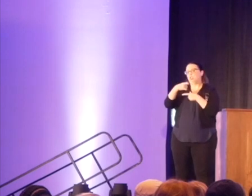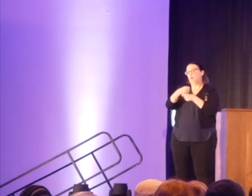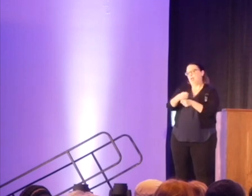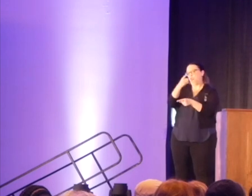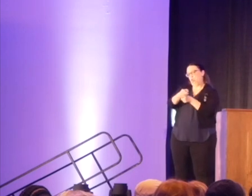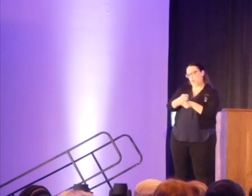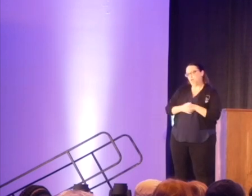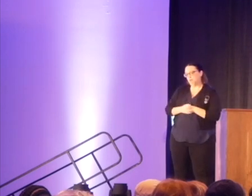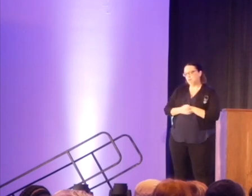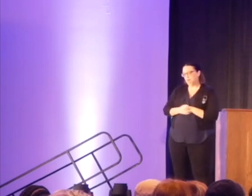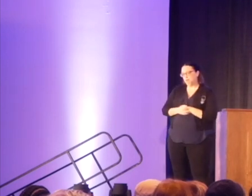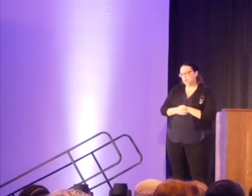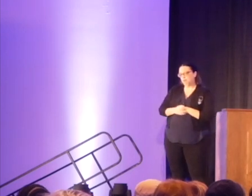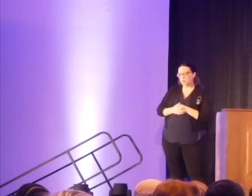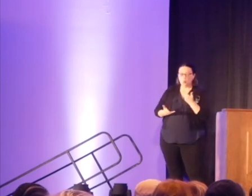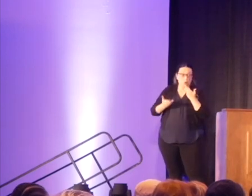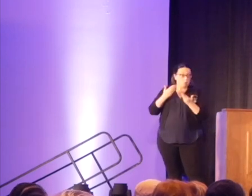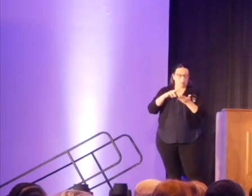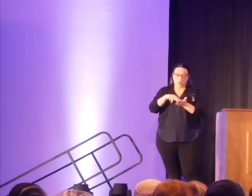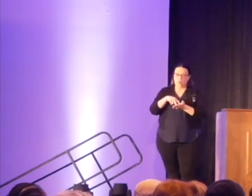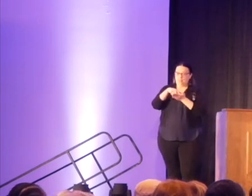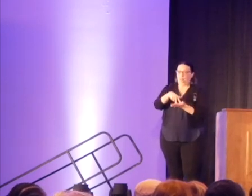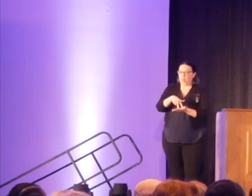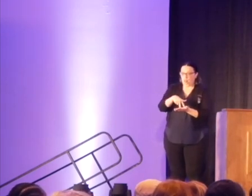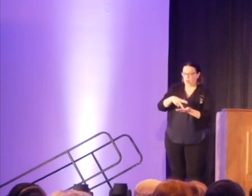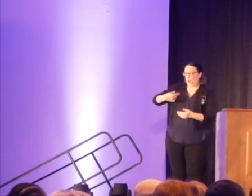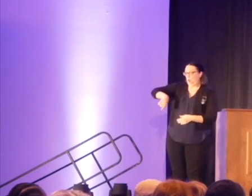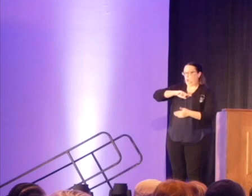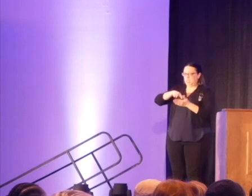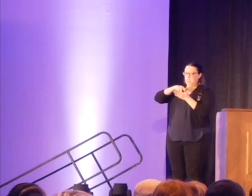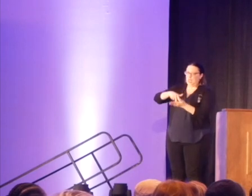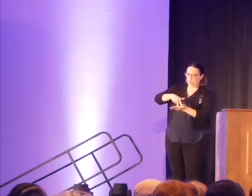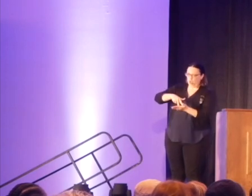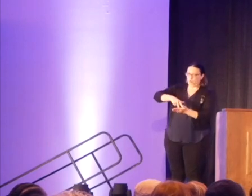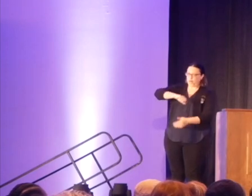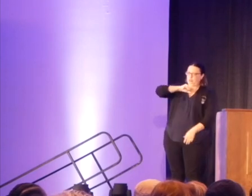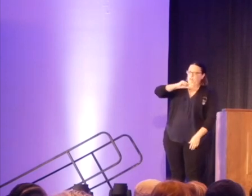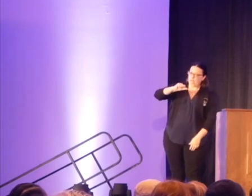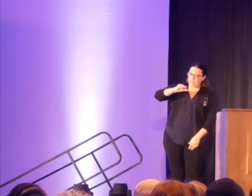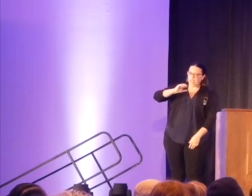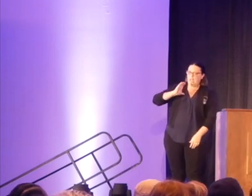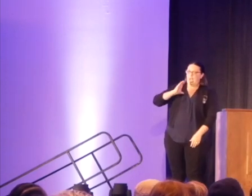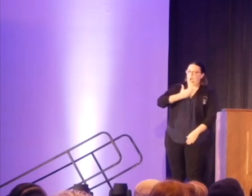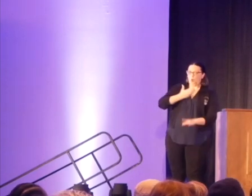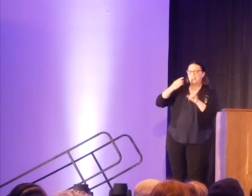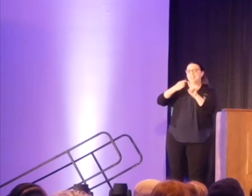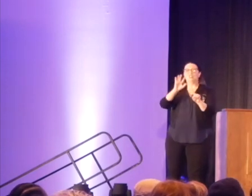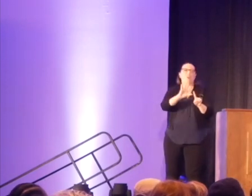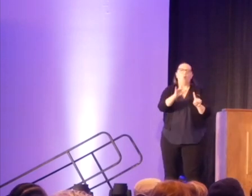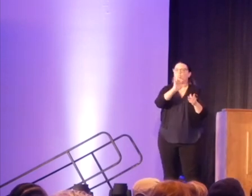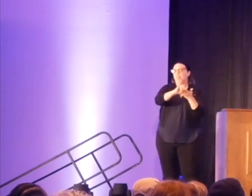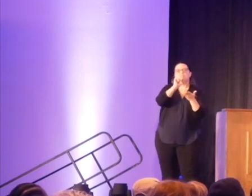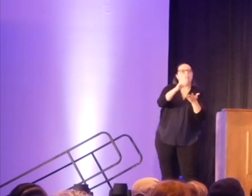right? So it can't be that you stand there, or we stand there and defend our intention. Oh, that's